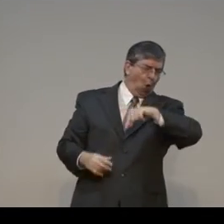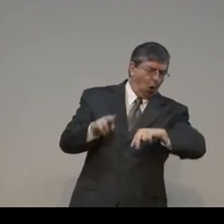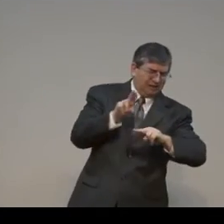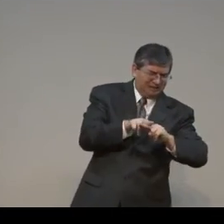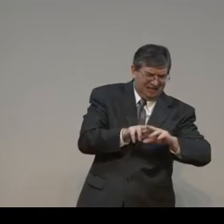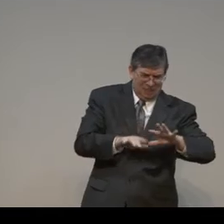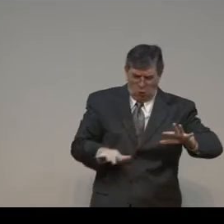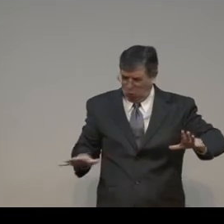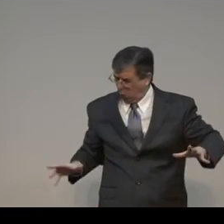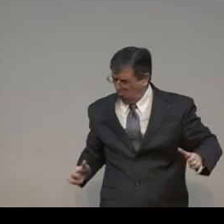Deer.